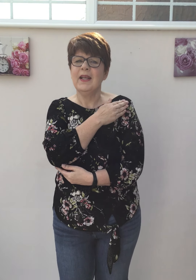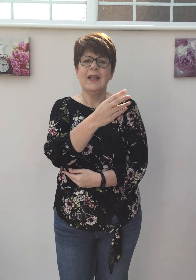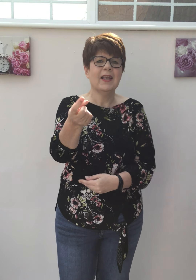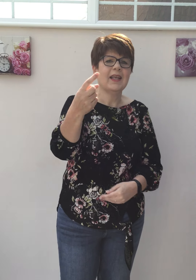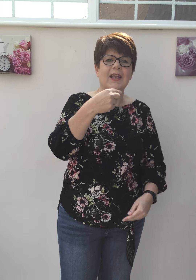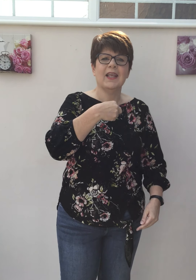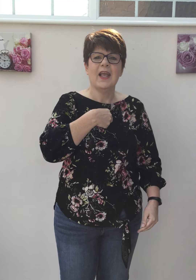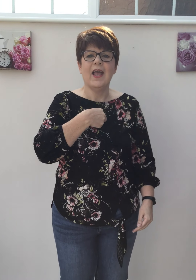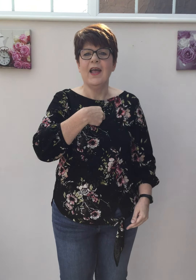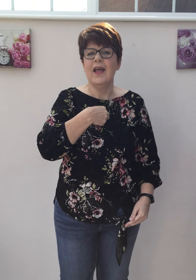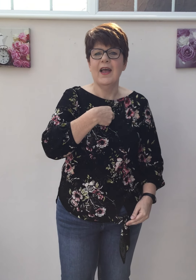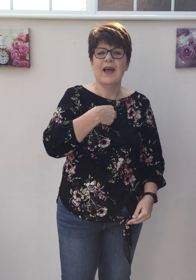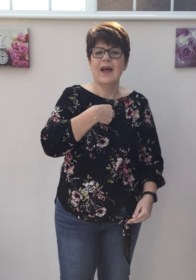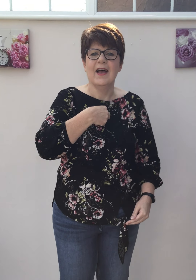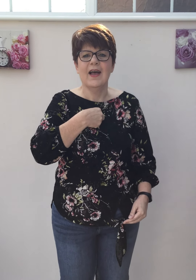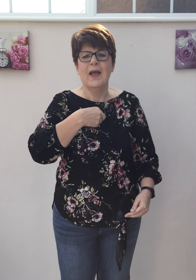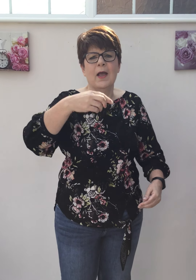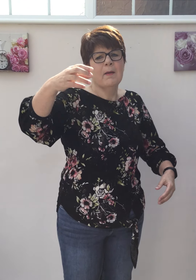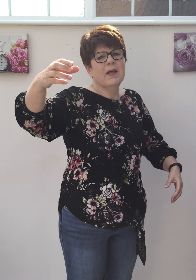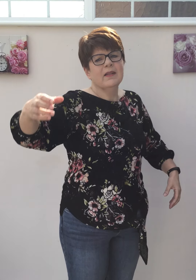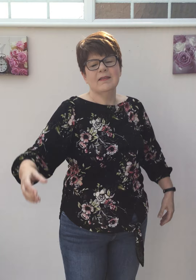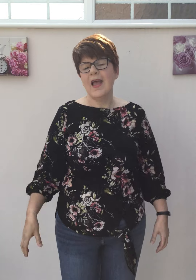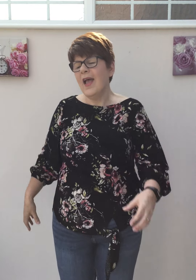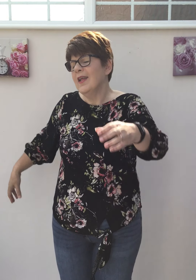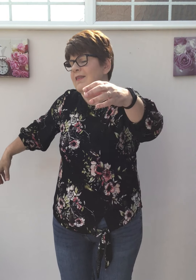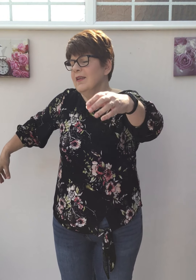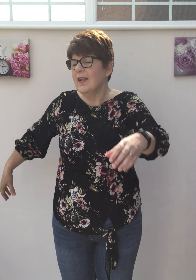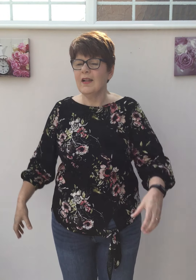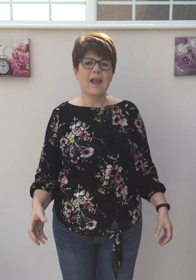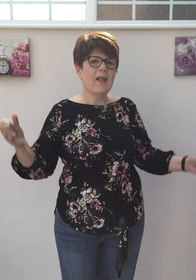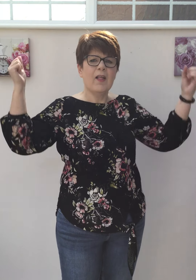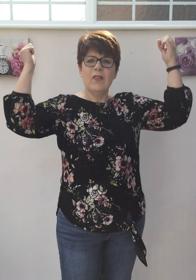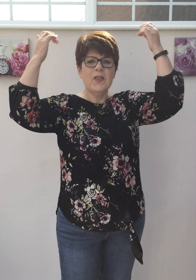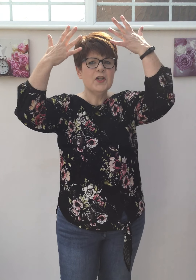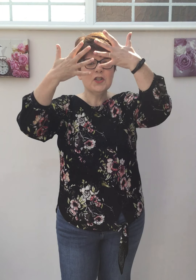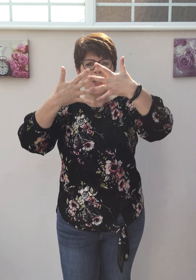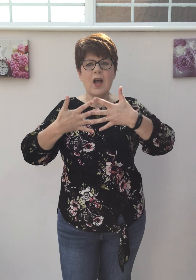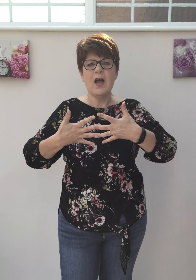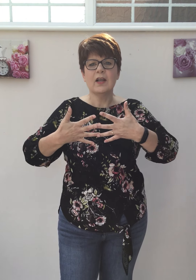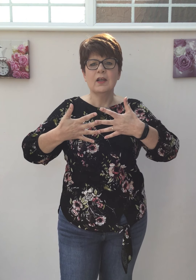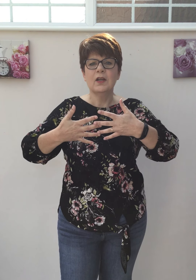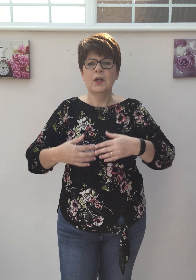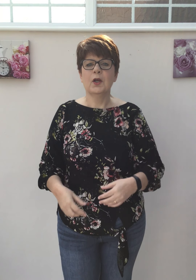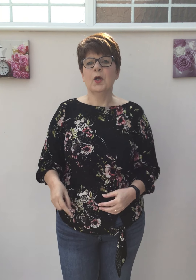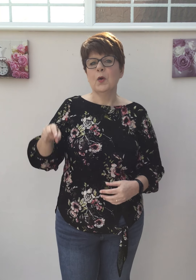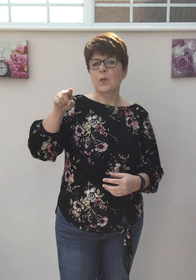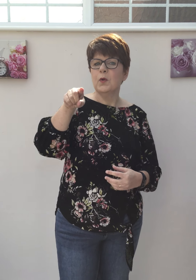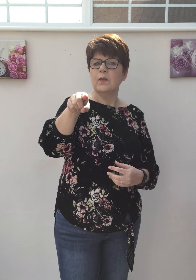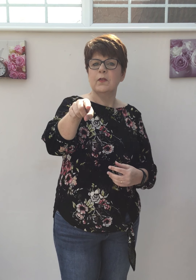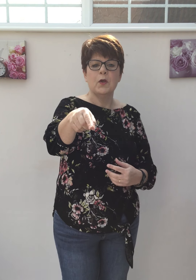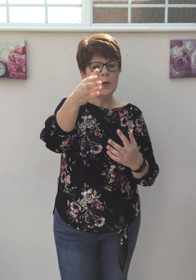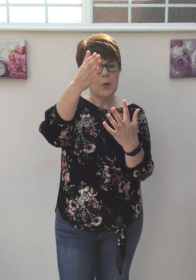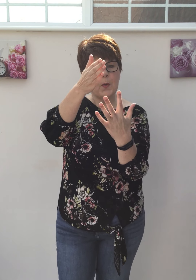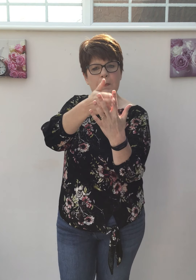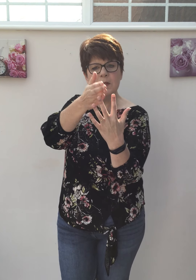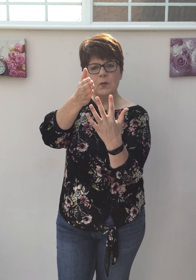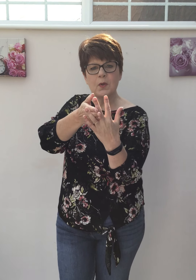Baby, I'm touching in the dark With you between